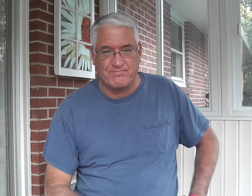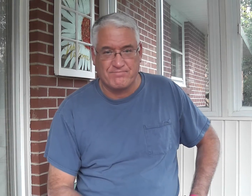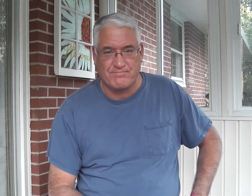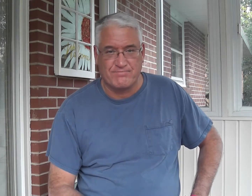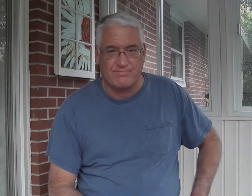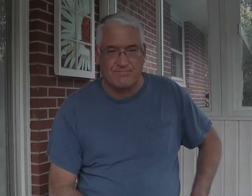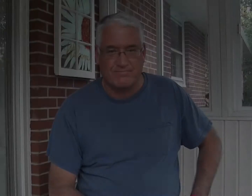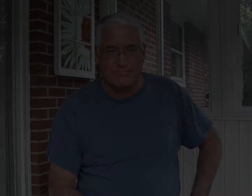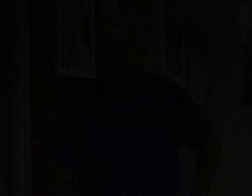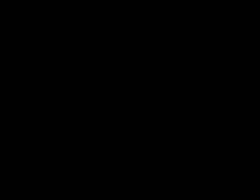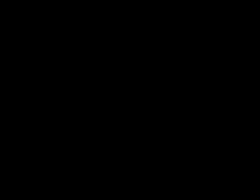come back.